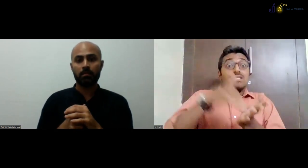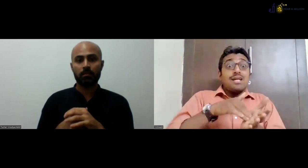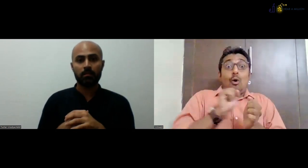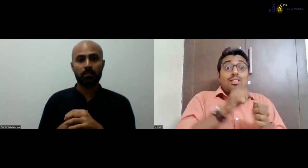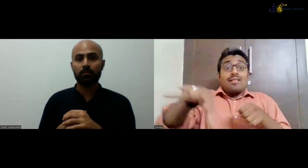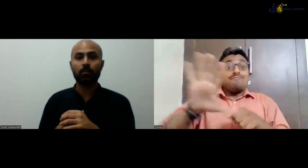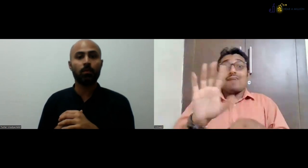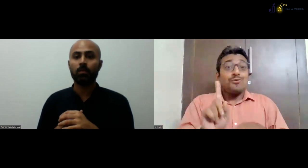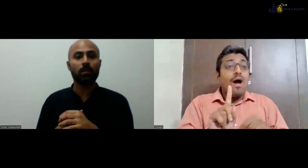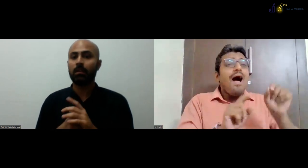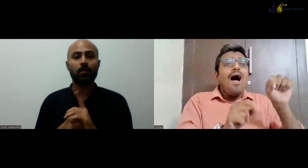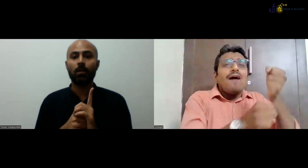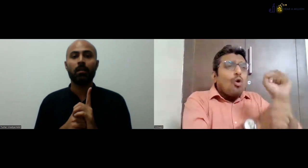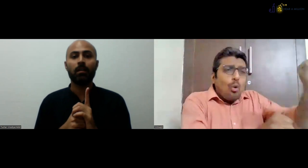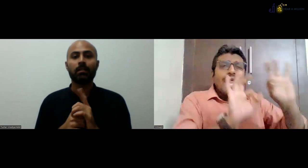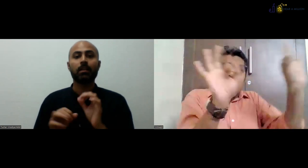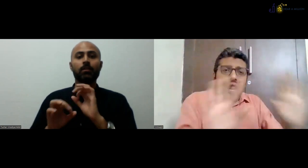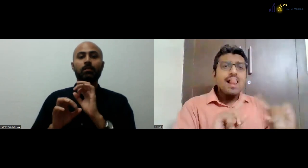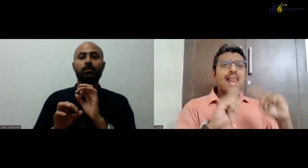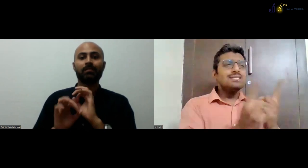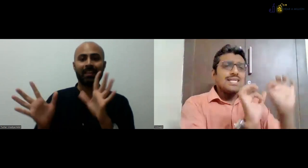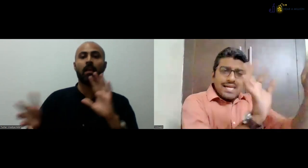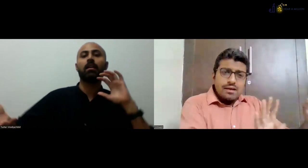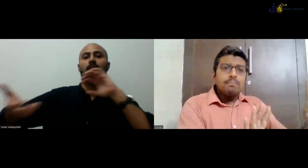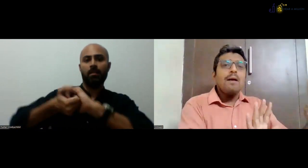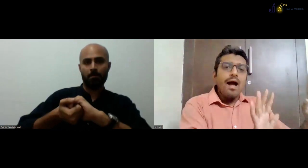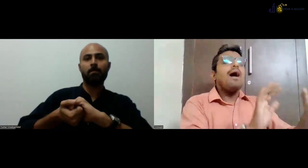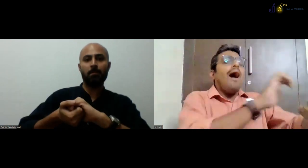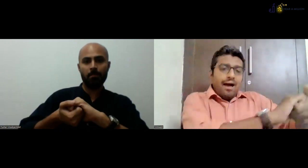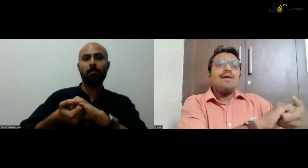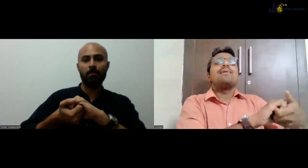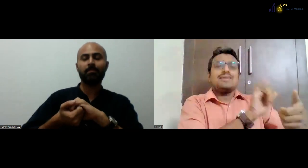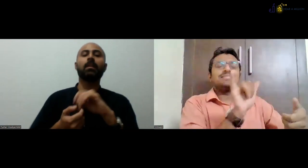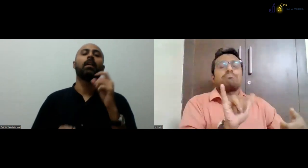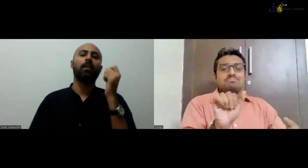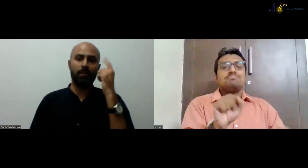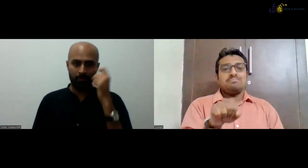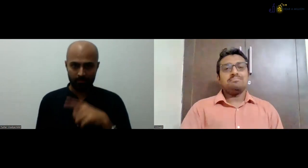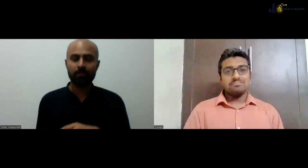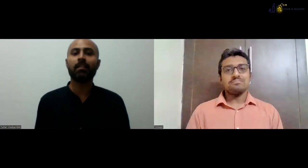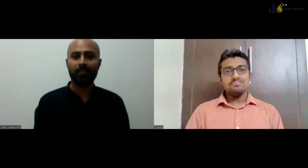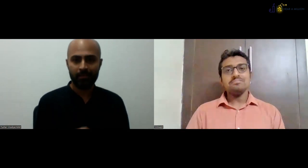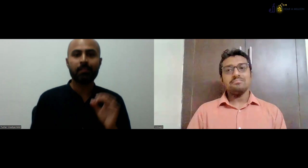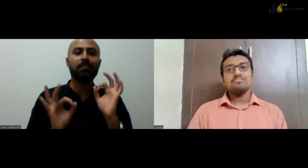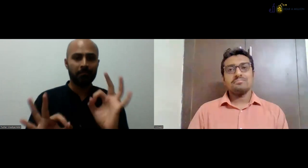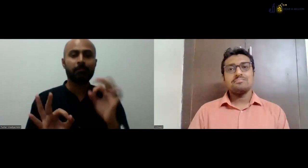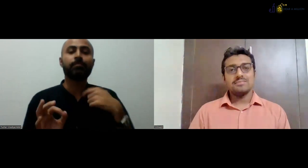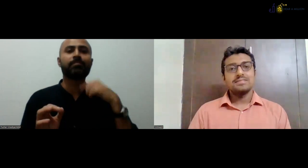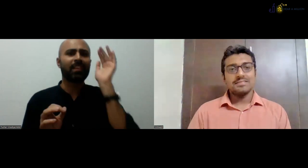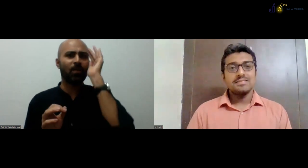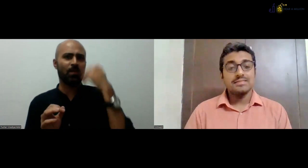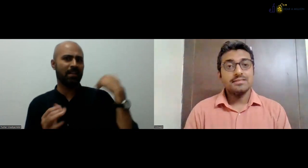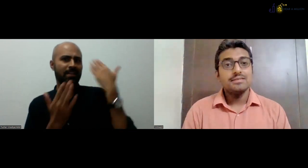So I'm talking about the, not branches of the ISLRTC, but that would be affiliated with